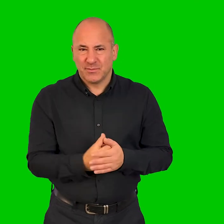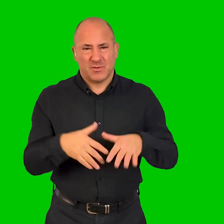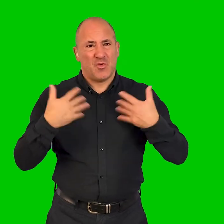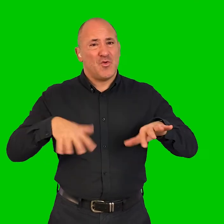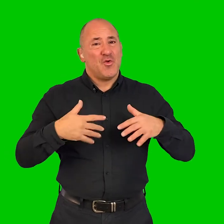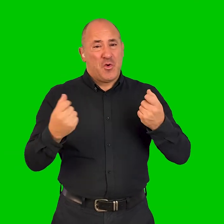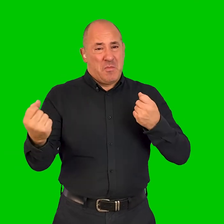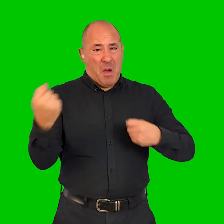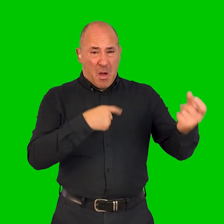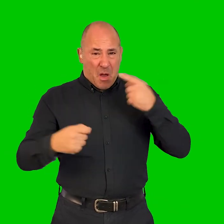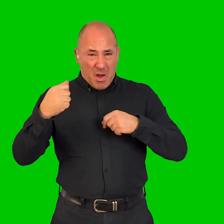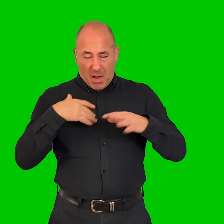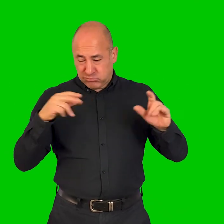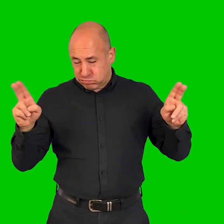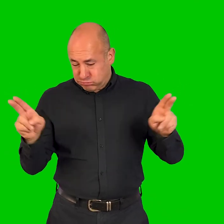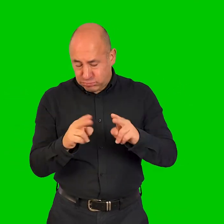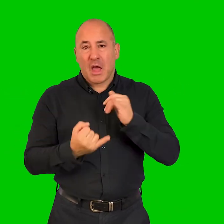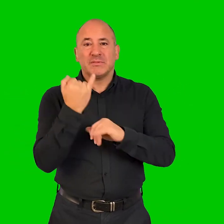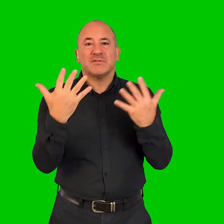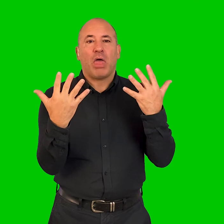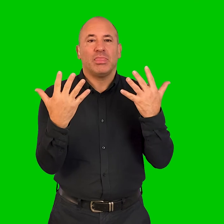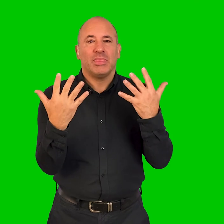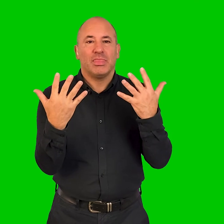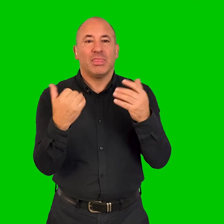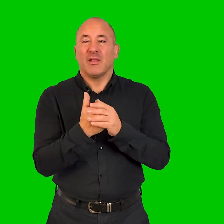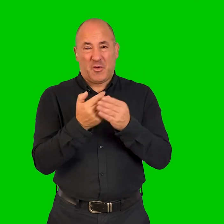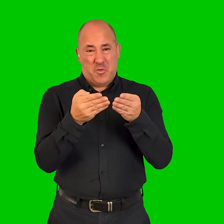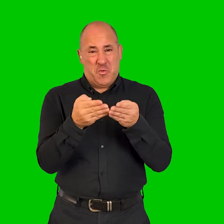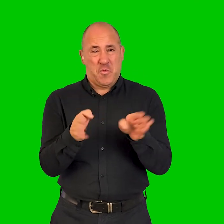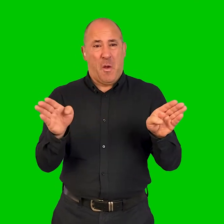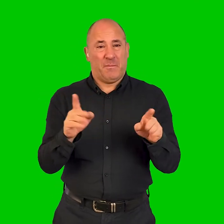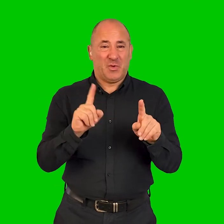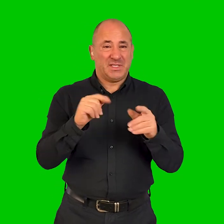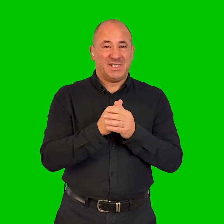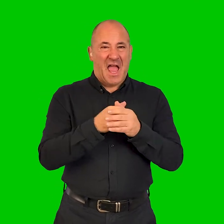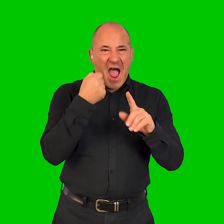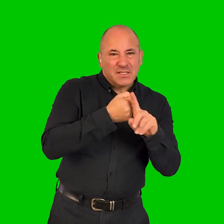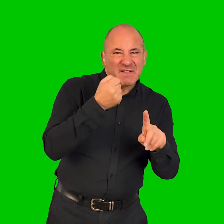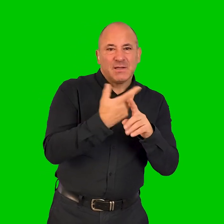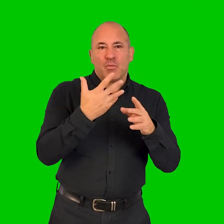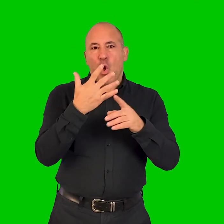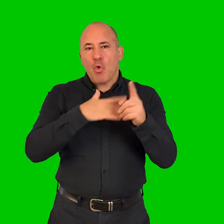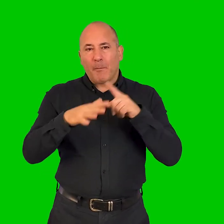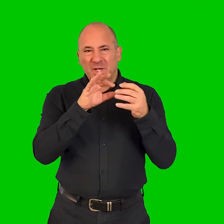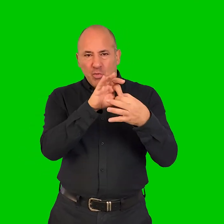impressive applications and the final 10 were chosen and they cover a range of work that have themes of activism, community collaboration,